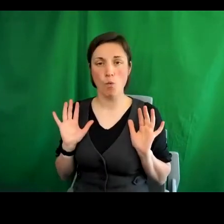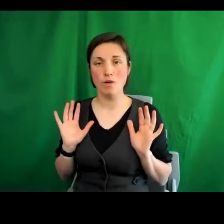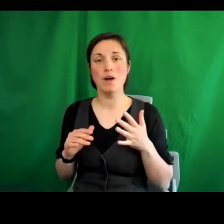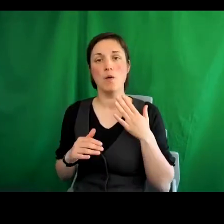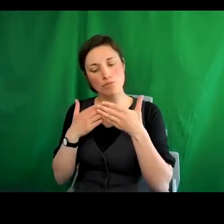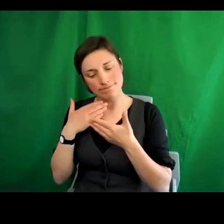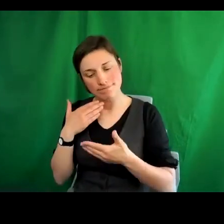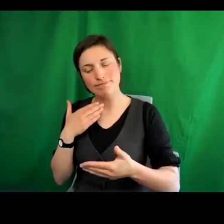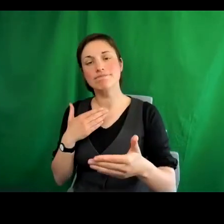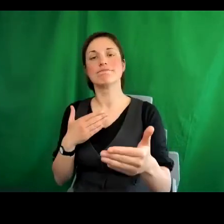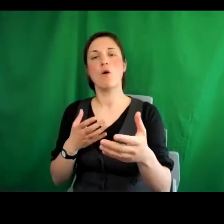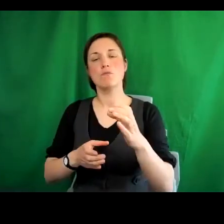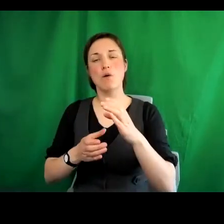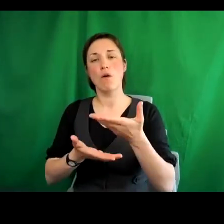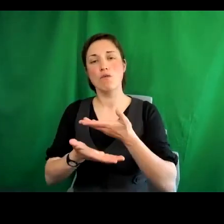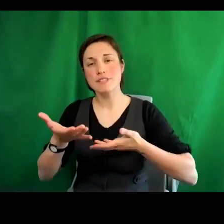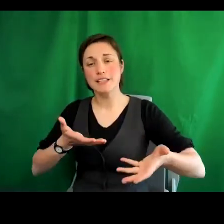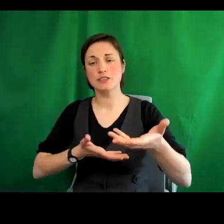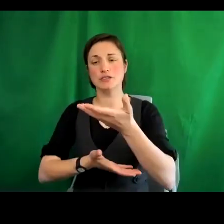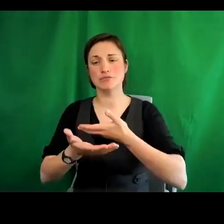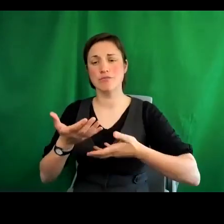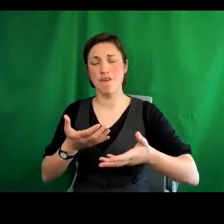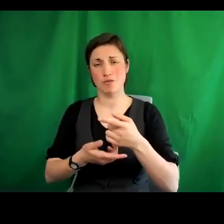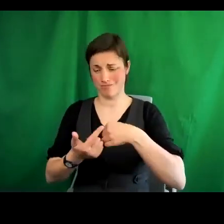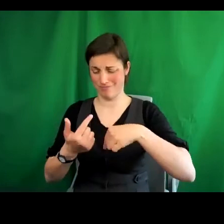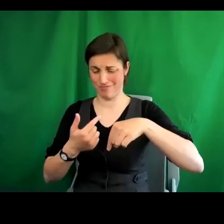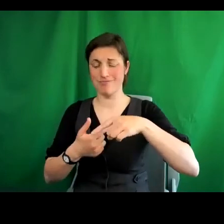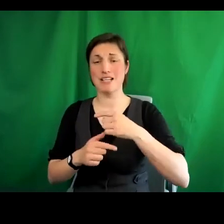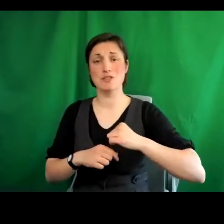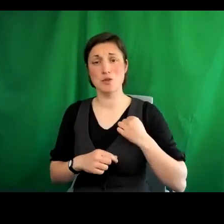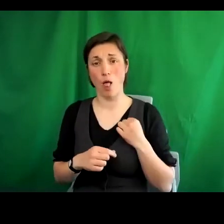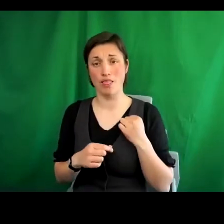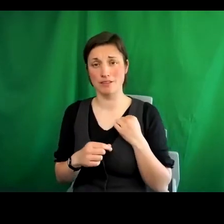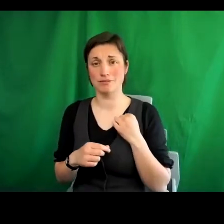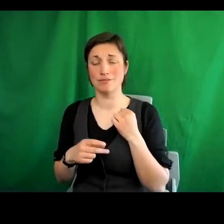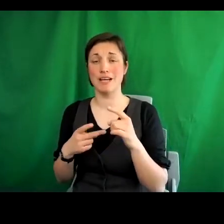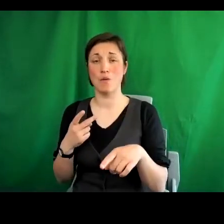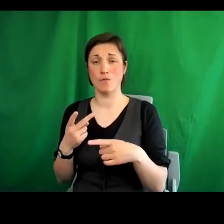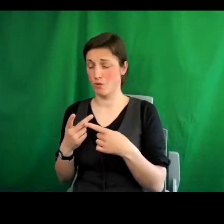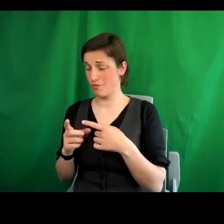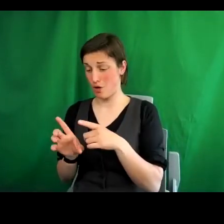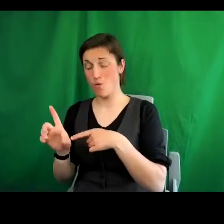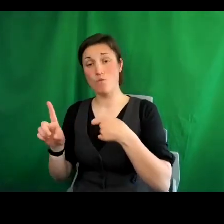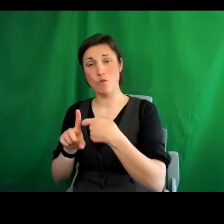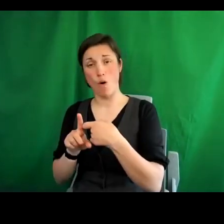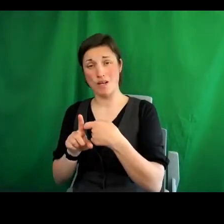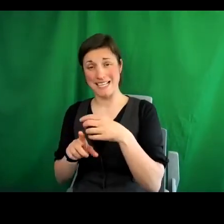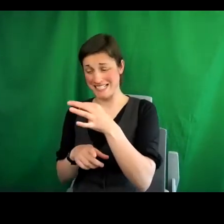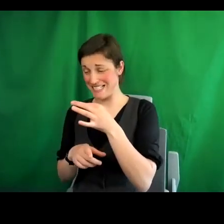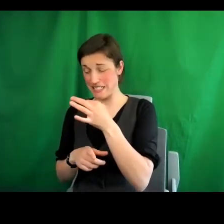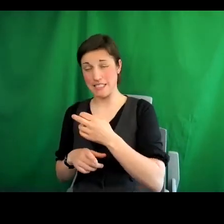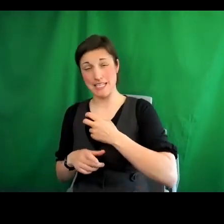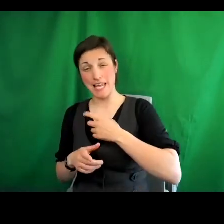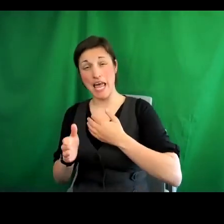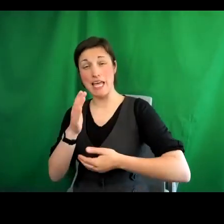those of us in Scotland and those of you in what is an historic city and, of course, the UK's